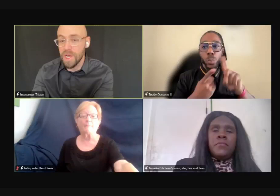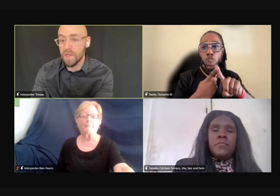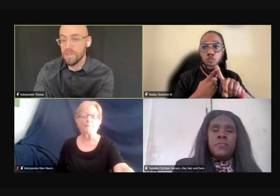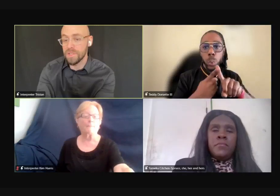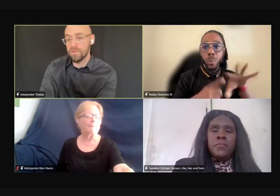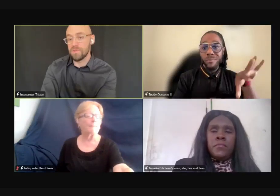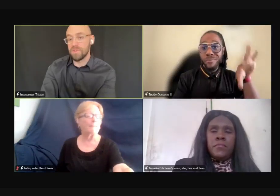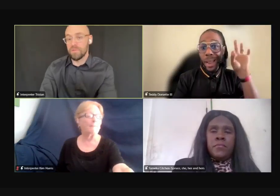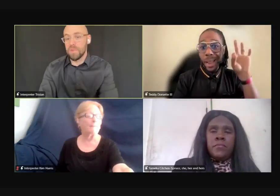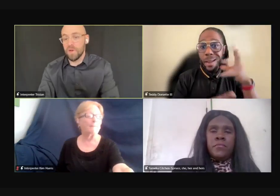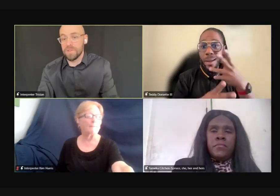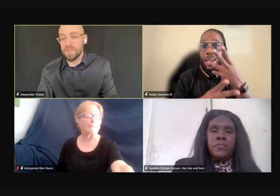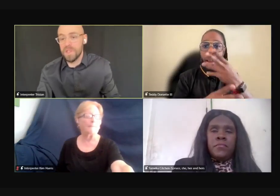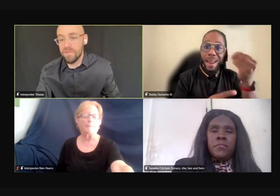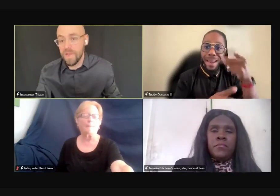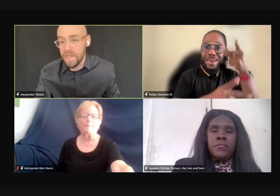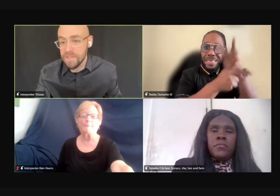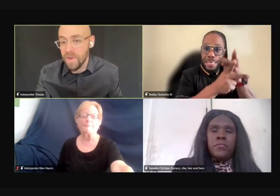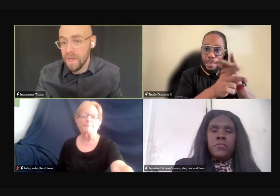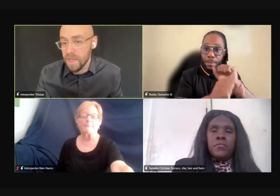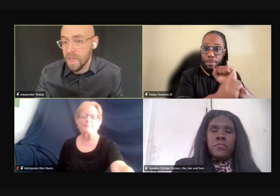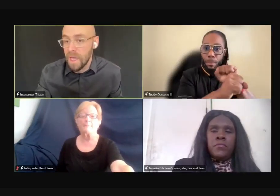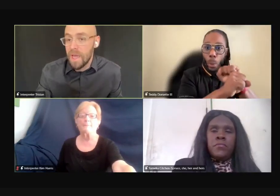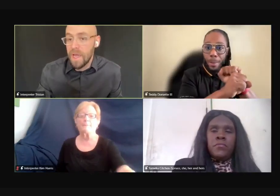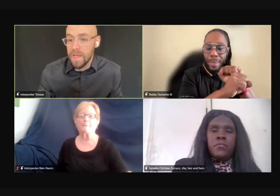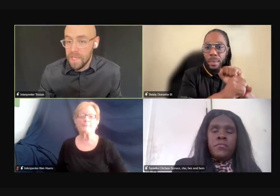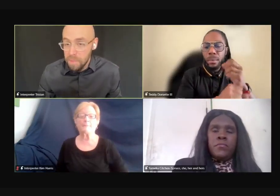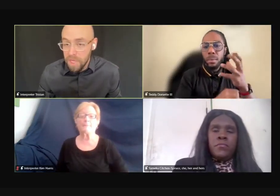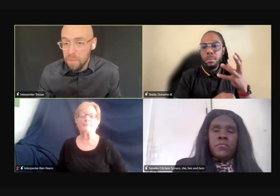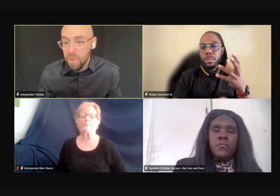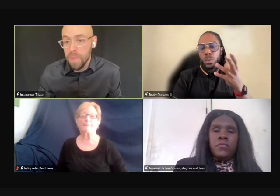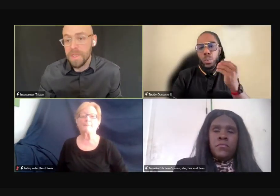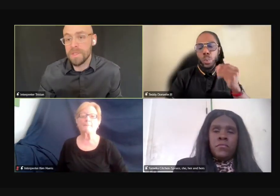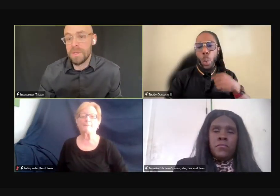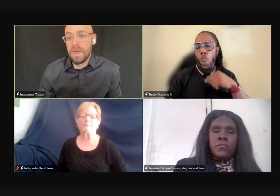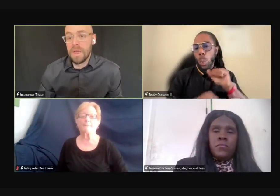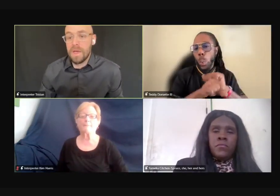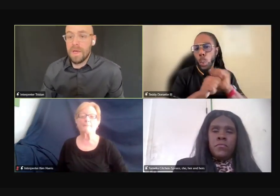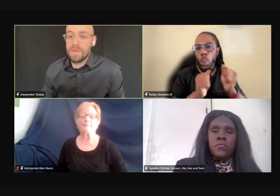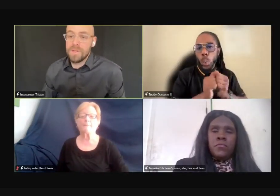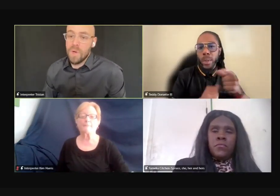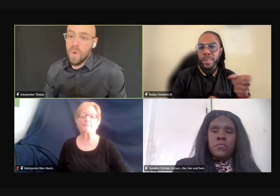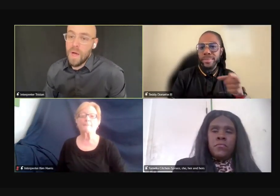journey and challenges of different barriers that they face finding and keeping employment.